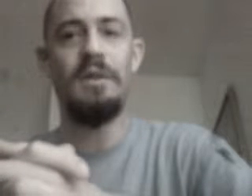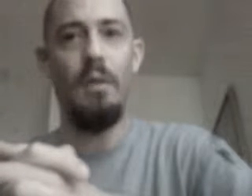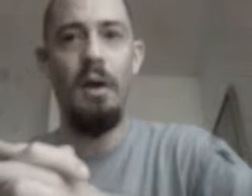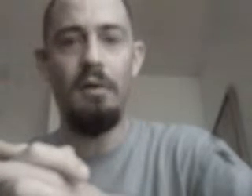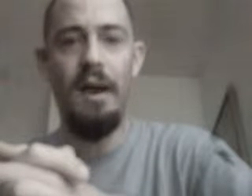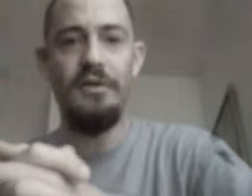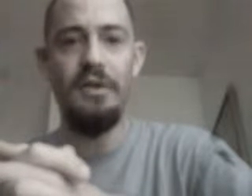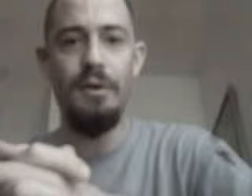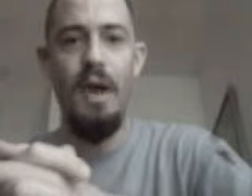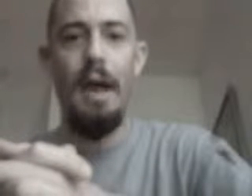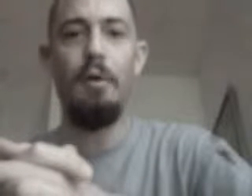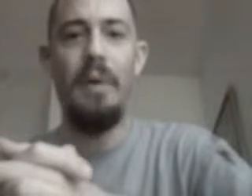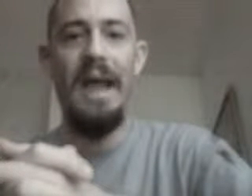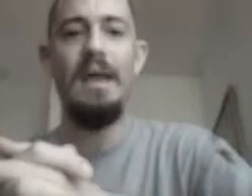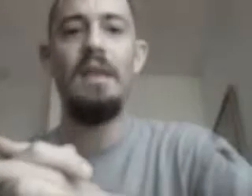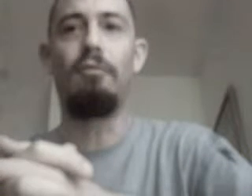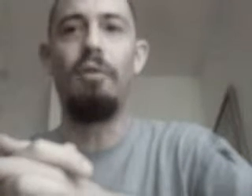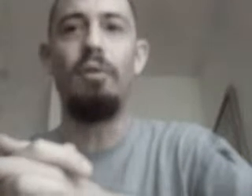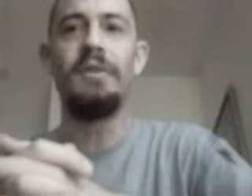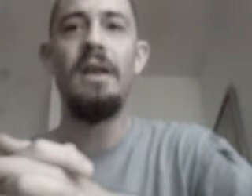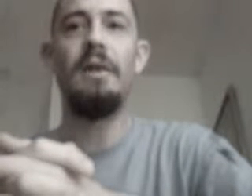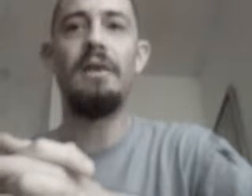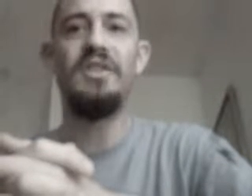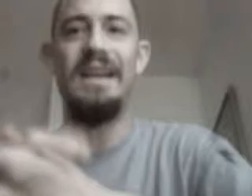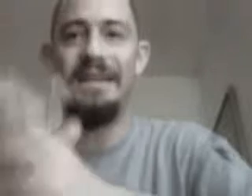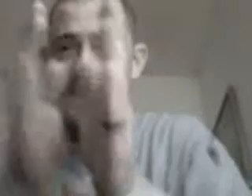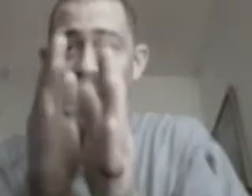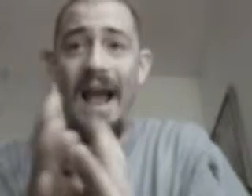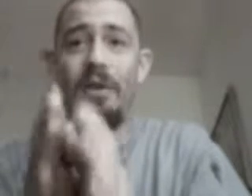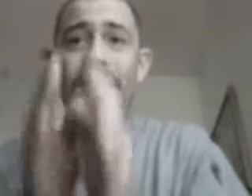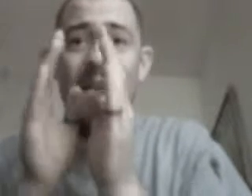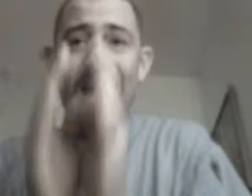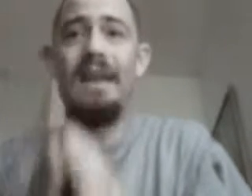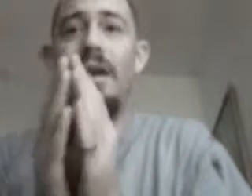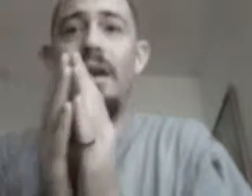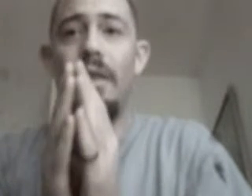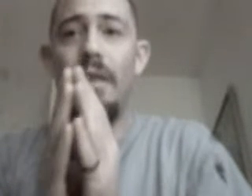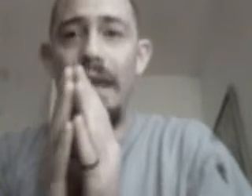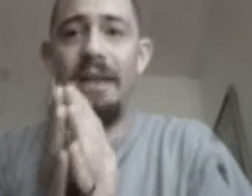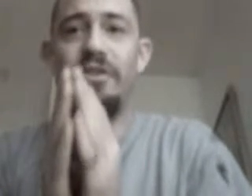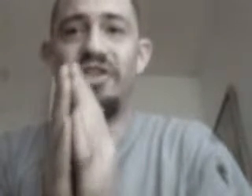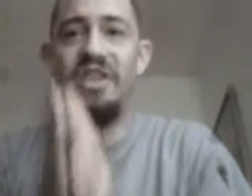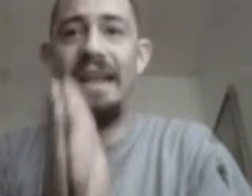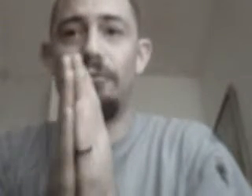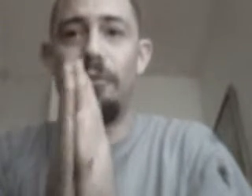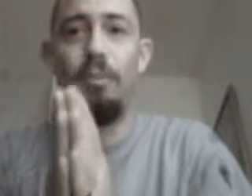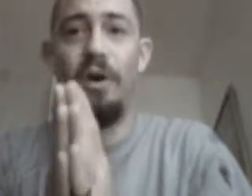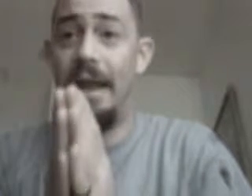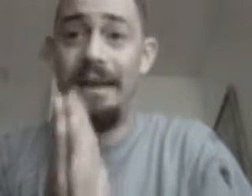what's going on around you and obey the rules that are set out in each state's rule book and it